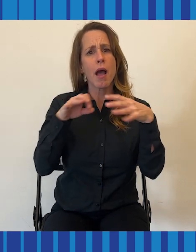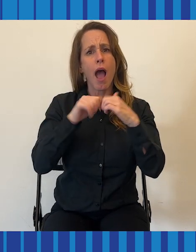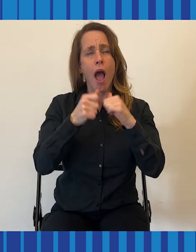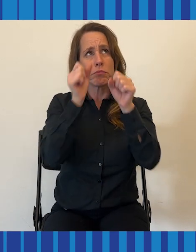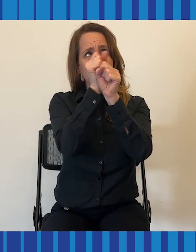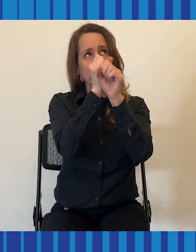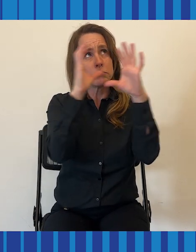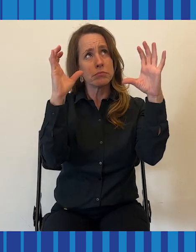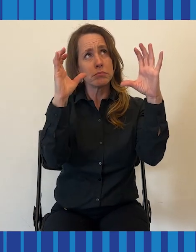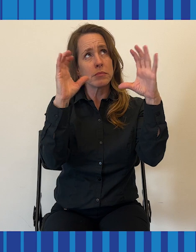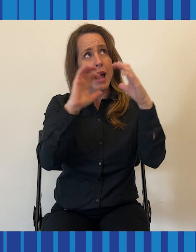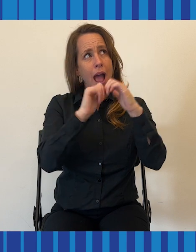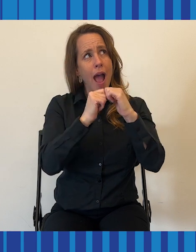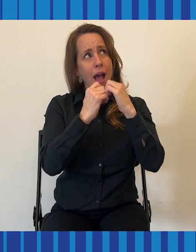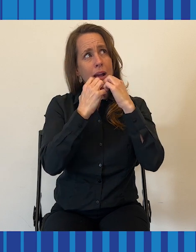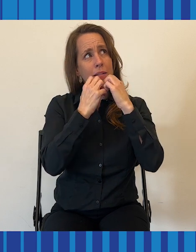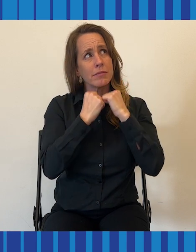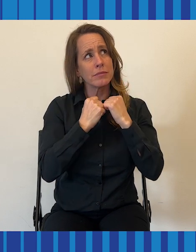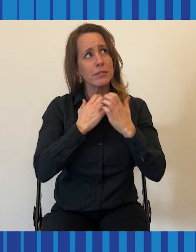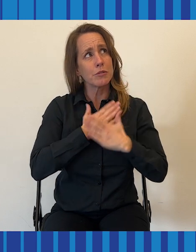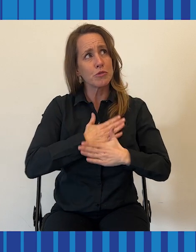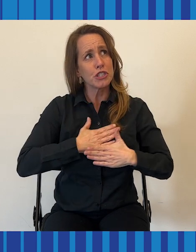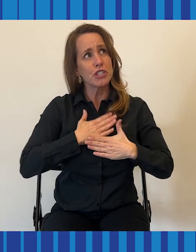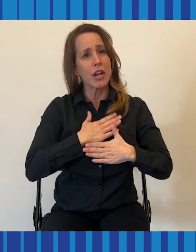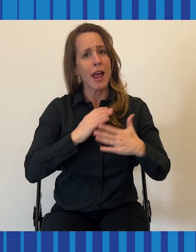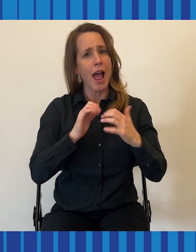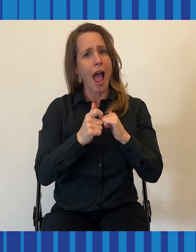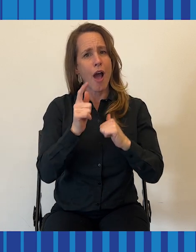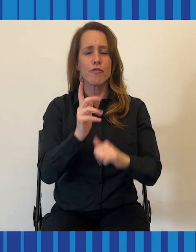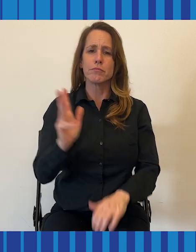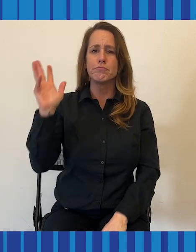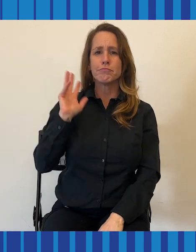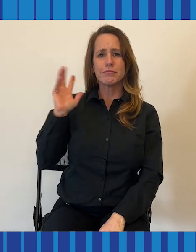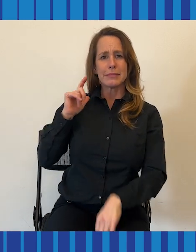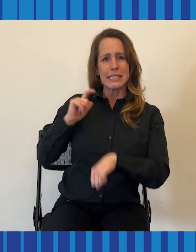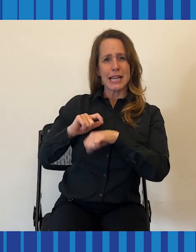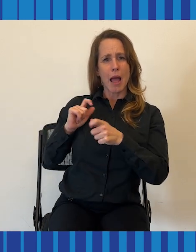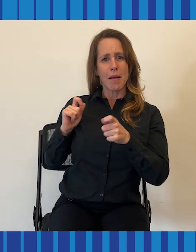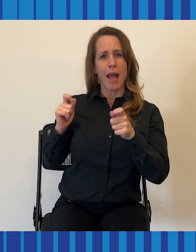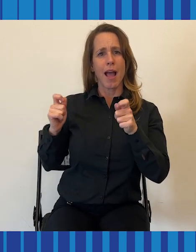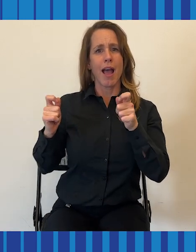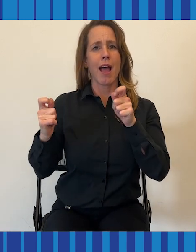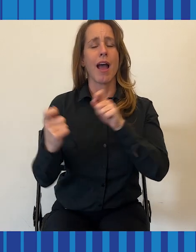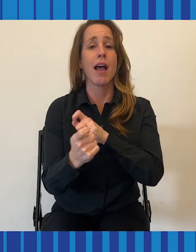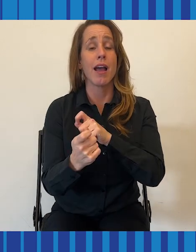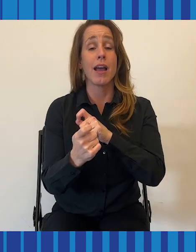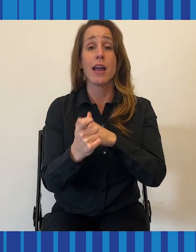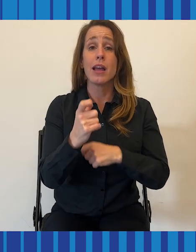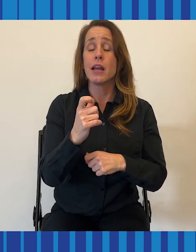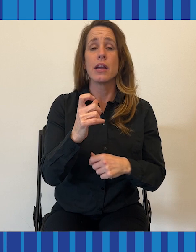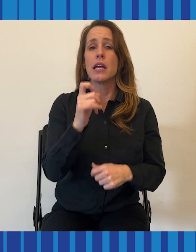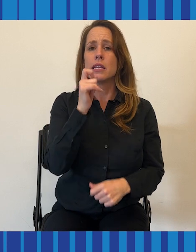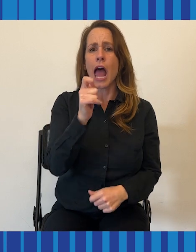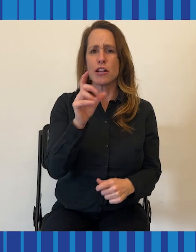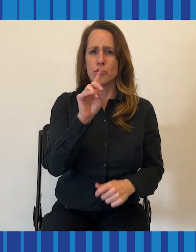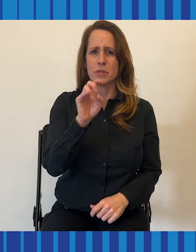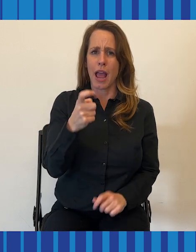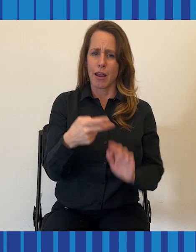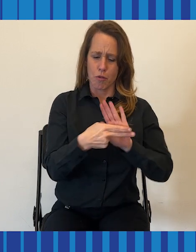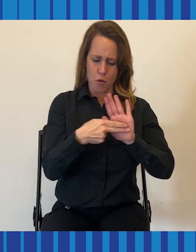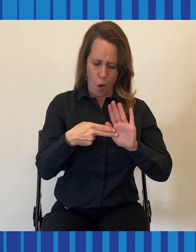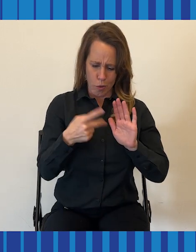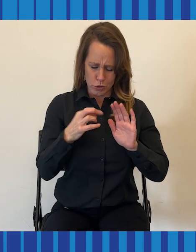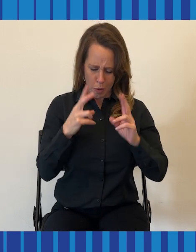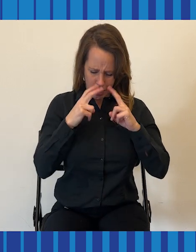And ask these questions not to diagnose or pathologize yourself, but to appreciate this aspect of who you are.